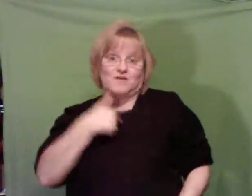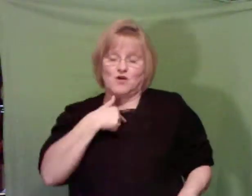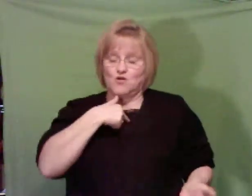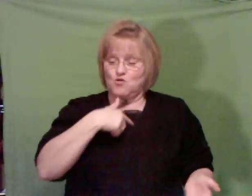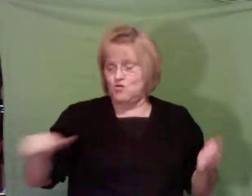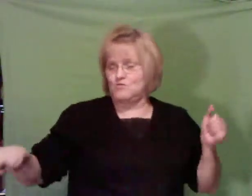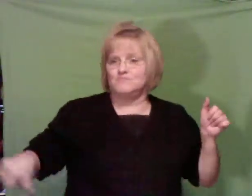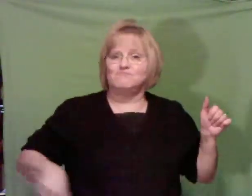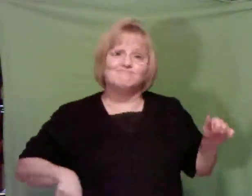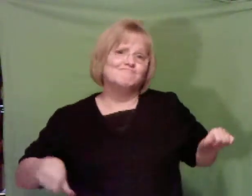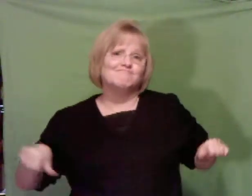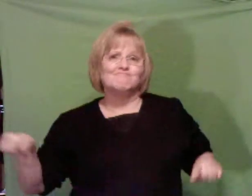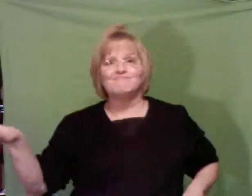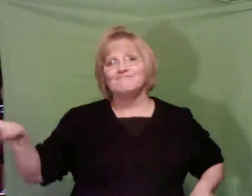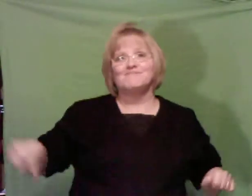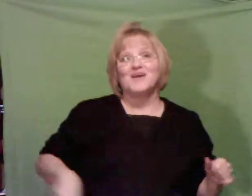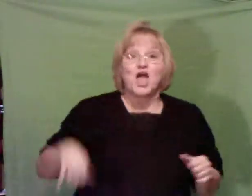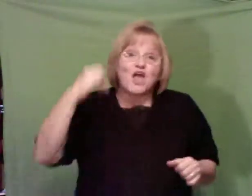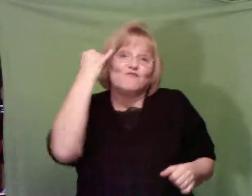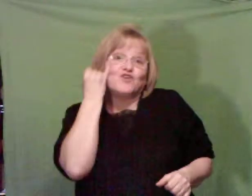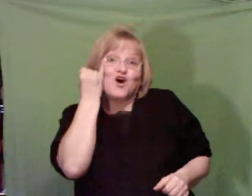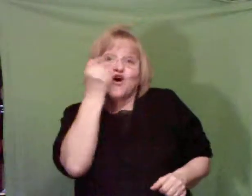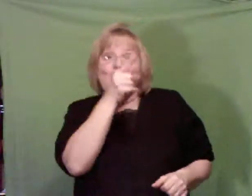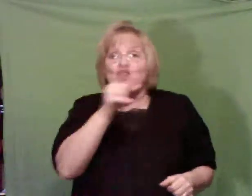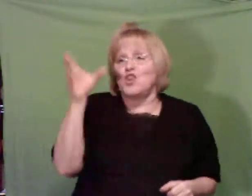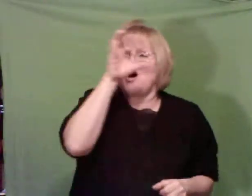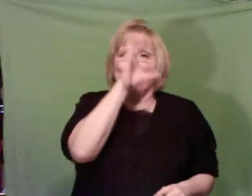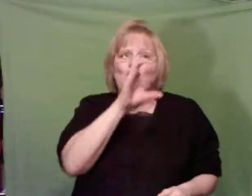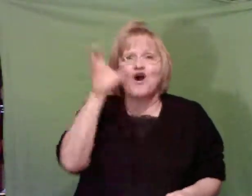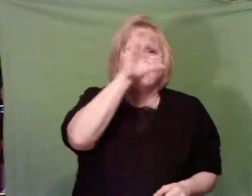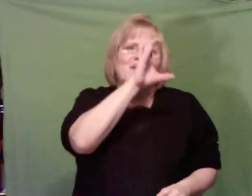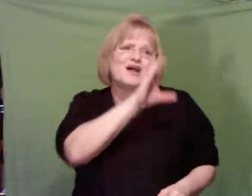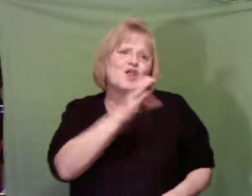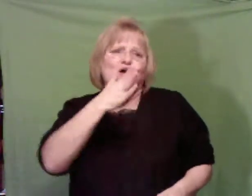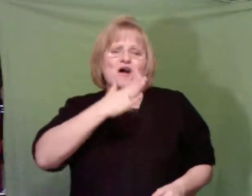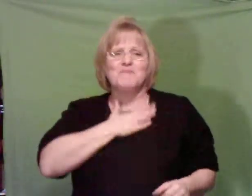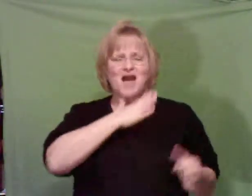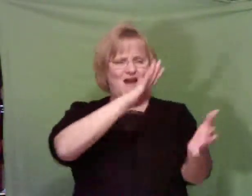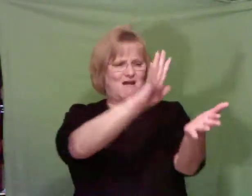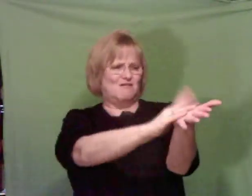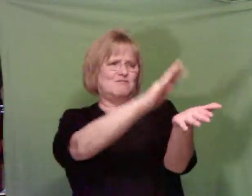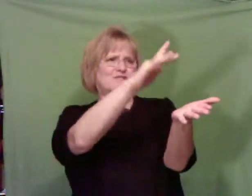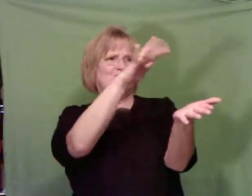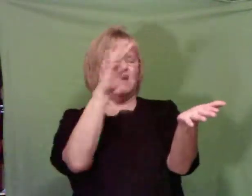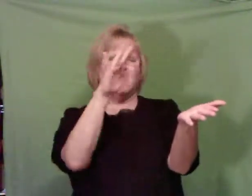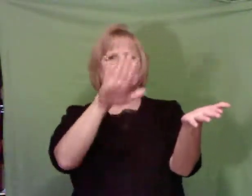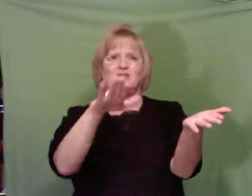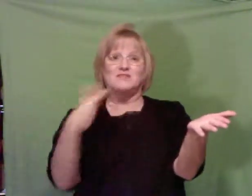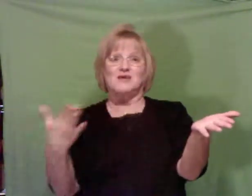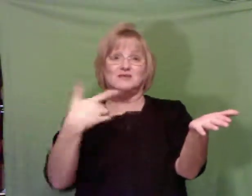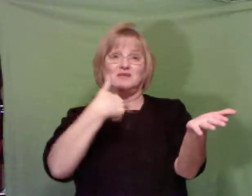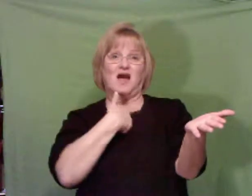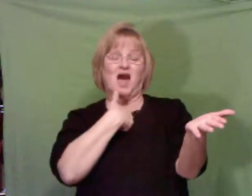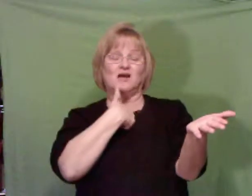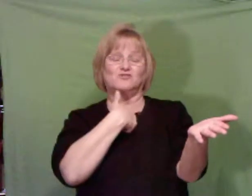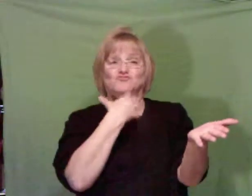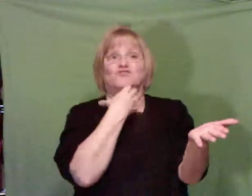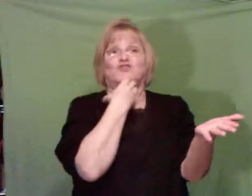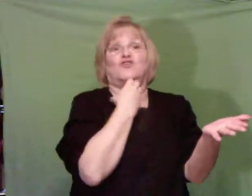both? If you're looking for my glory, and the things I treasure